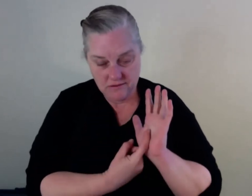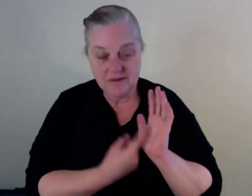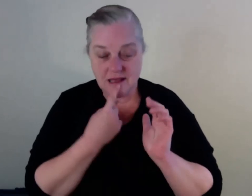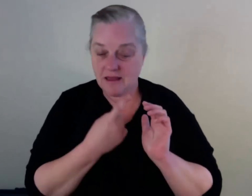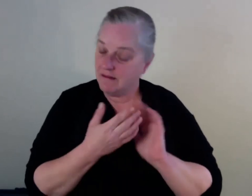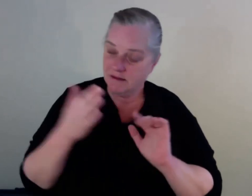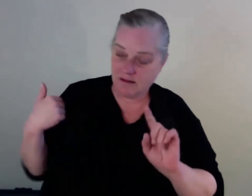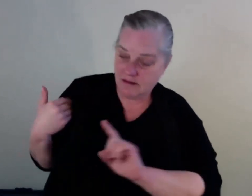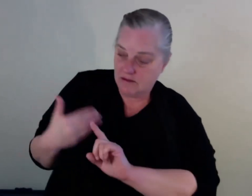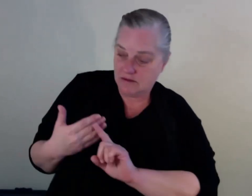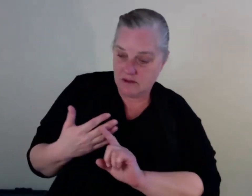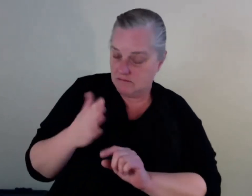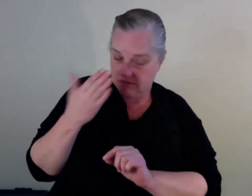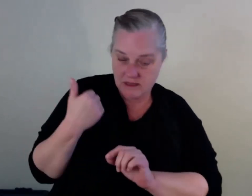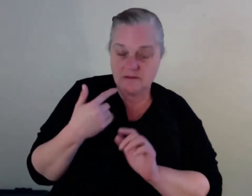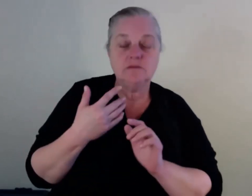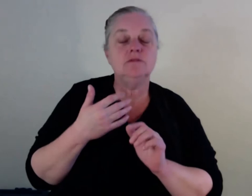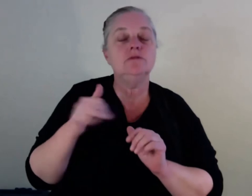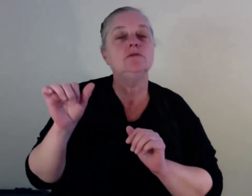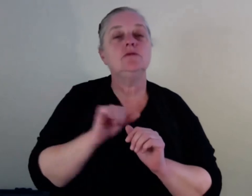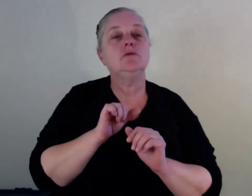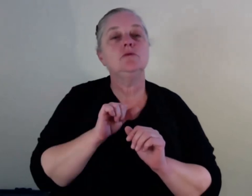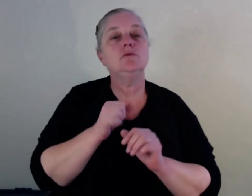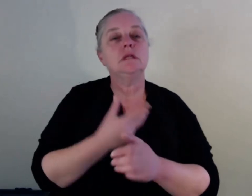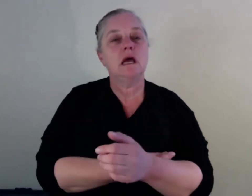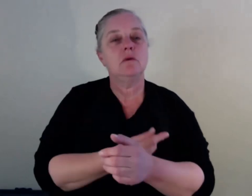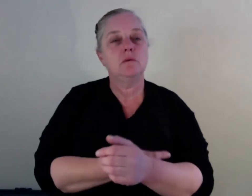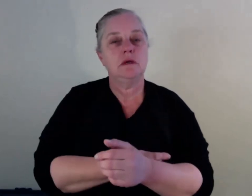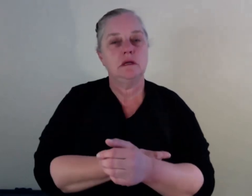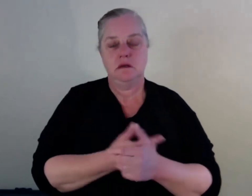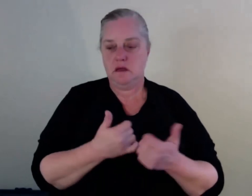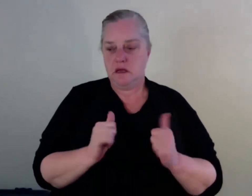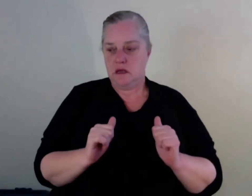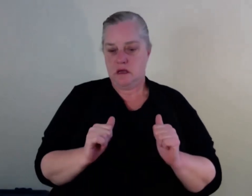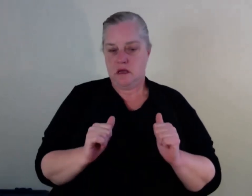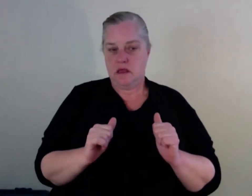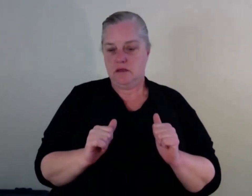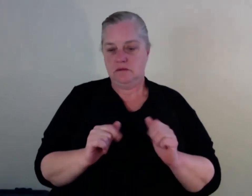They can be really hesitant about giving you medications to relieve pain,